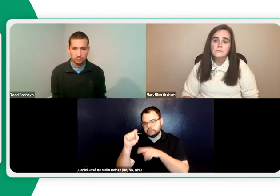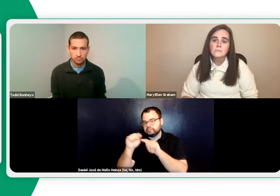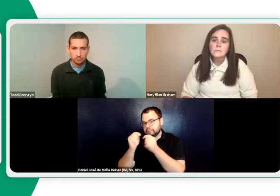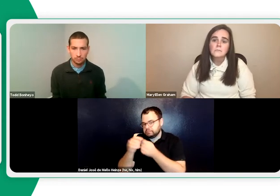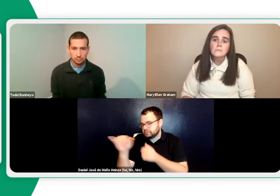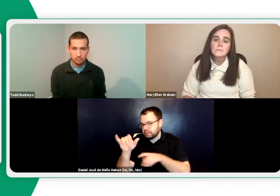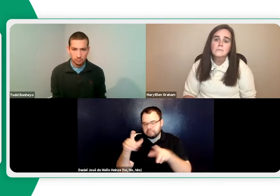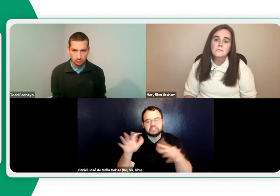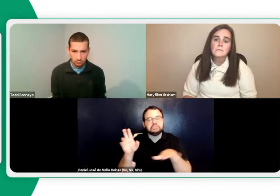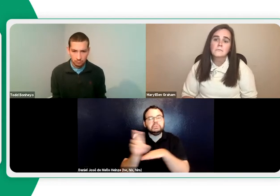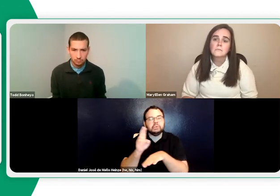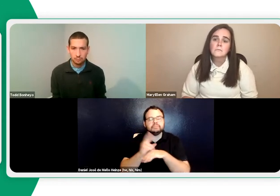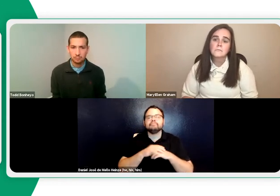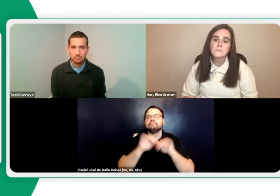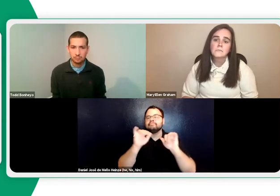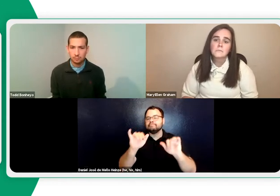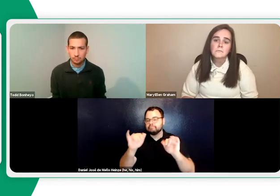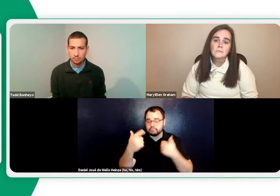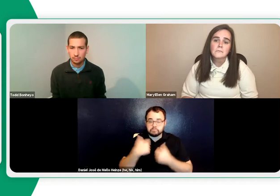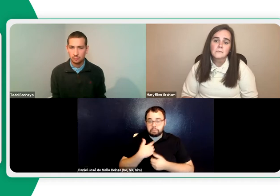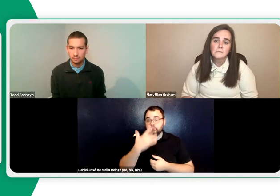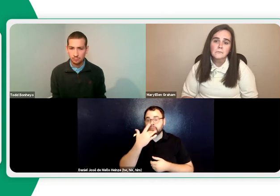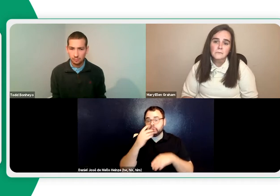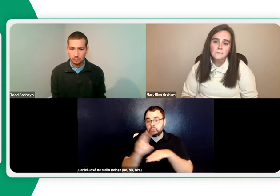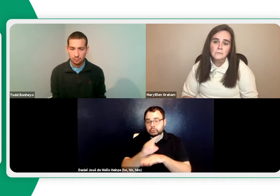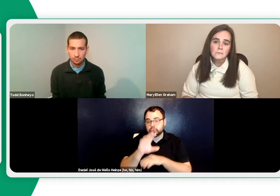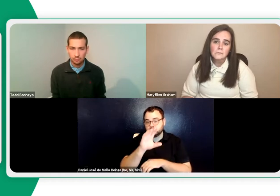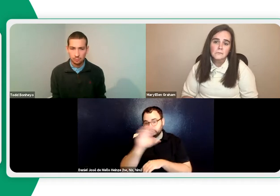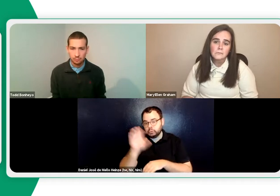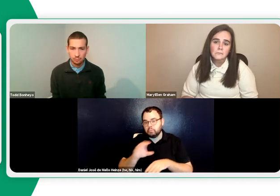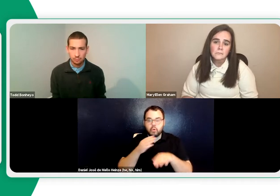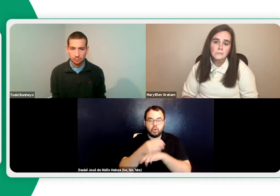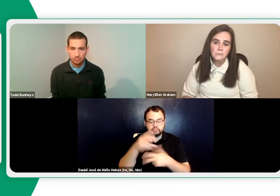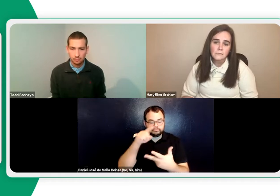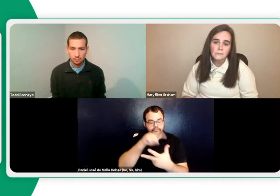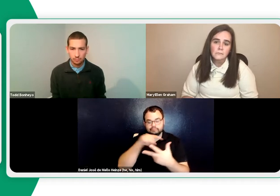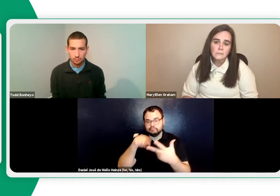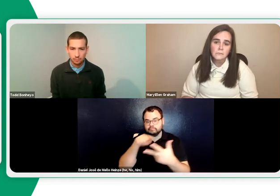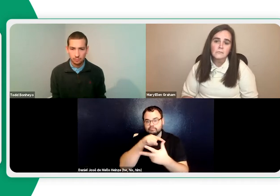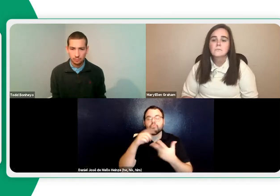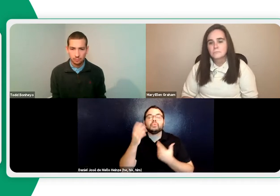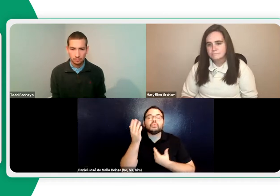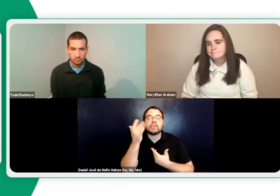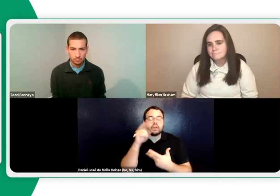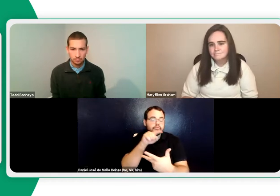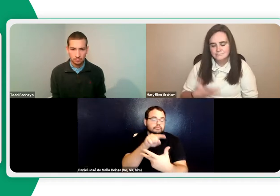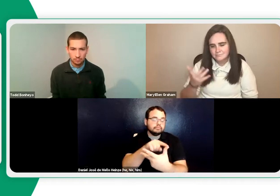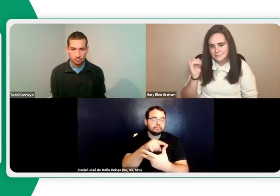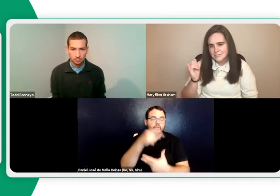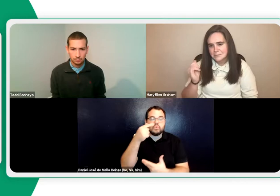Meet video platform as well as Microsoft Teams. And currently, I prefer Zoom over those two